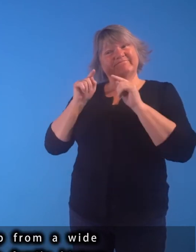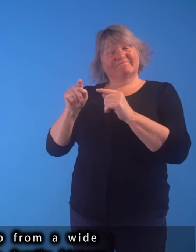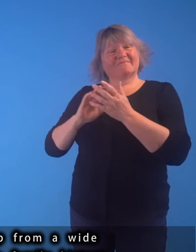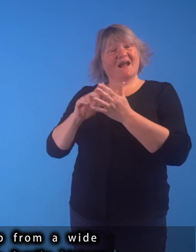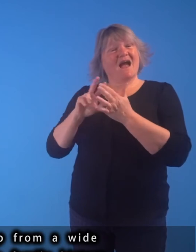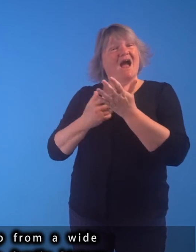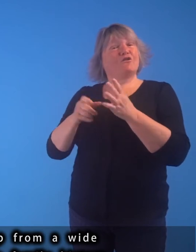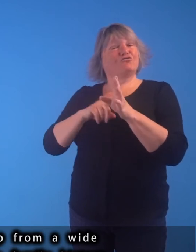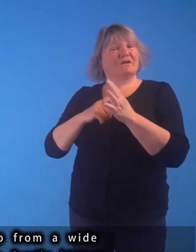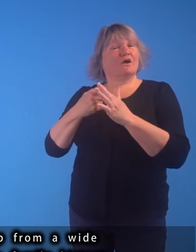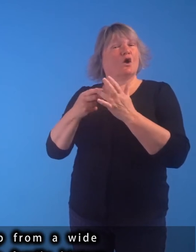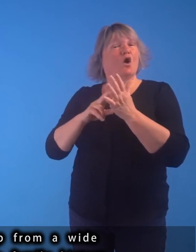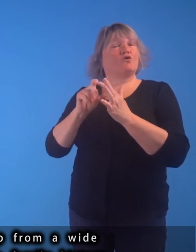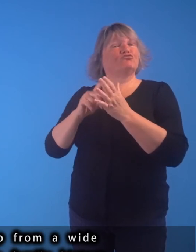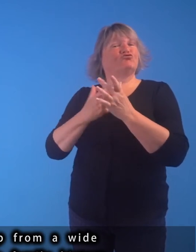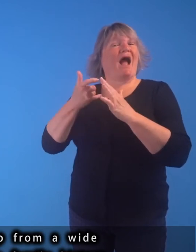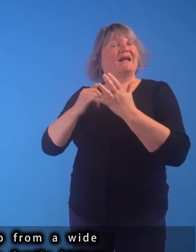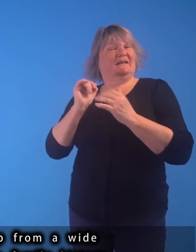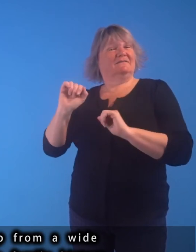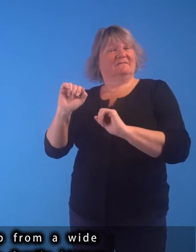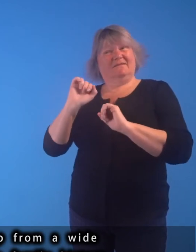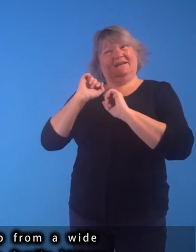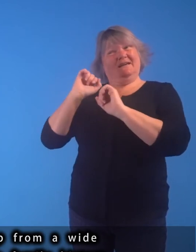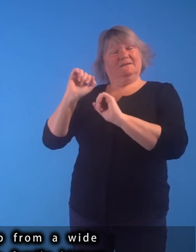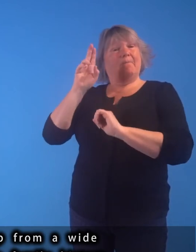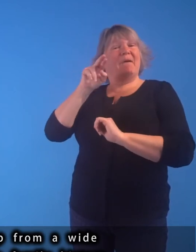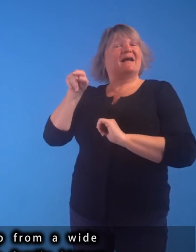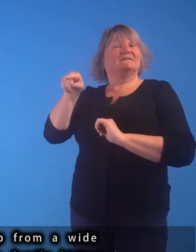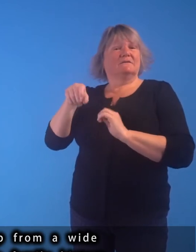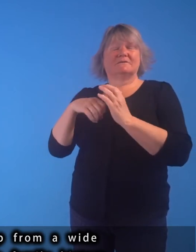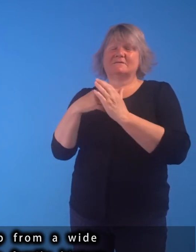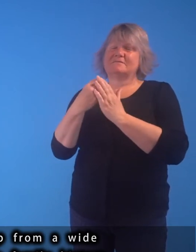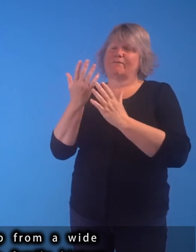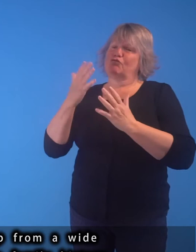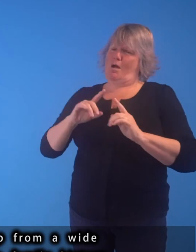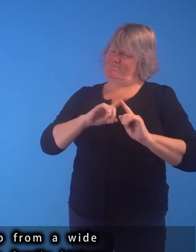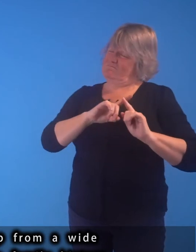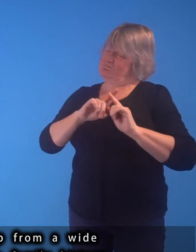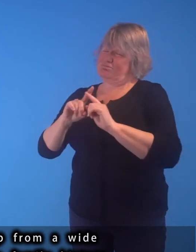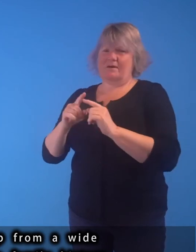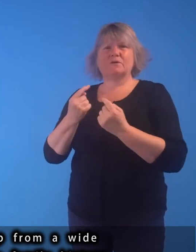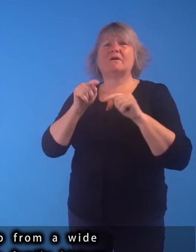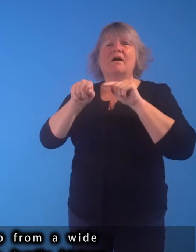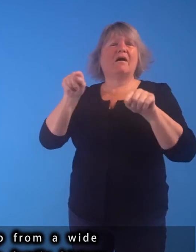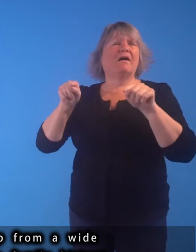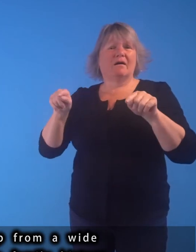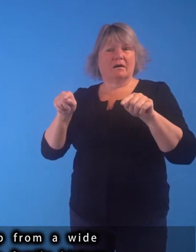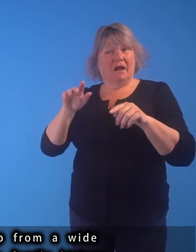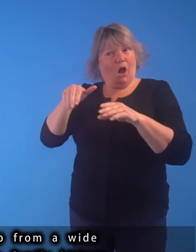Henry Kondracki's paintings develop from a wide variety of sources, including his own